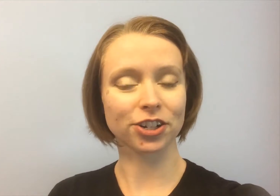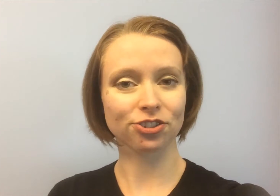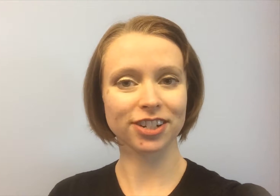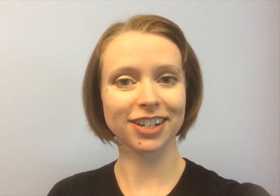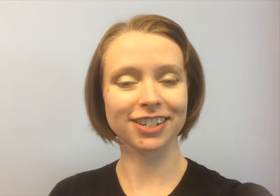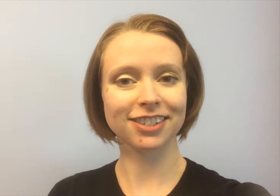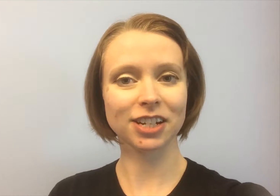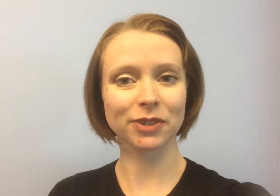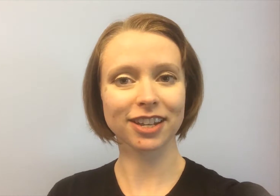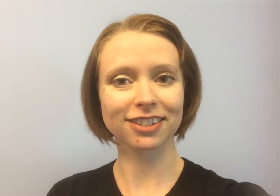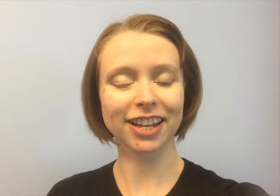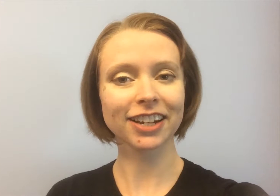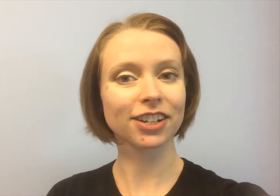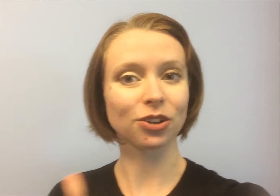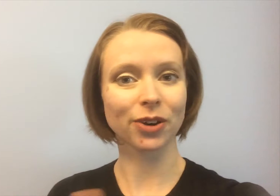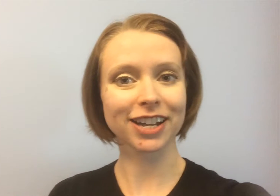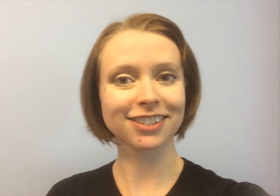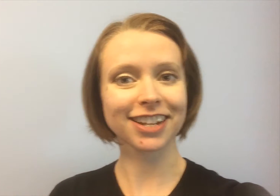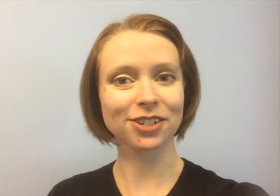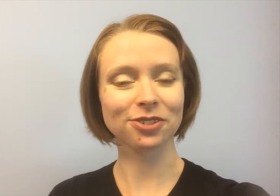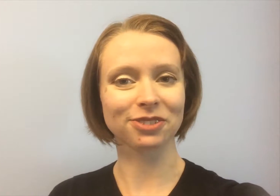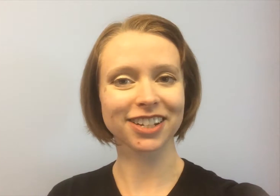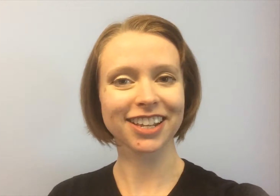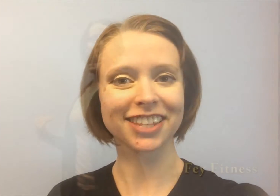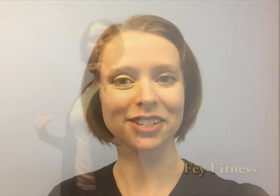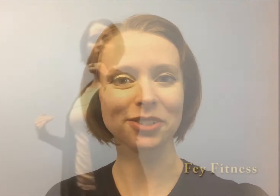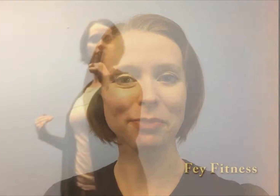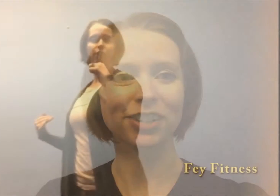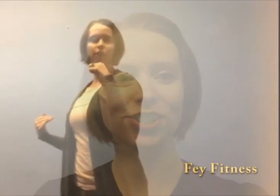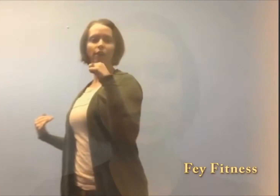interested in seeing what that's like go ahead and stay tuned thank you so much